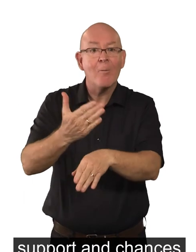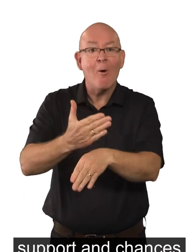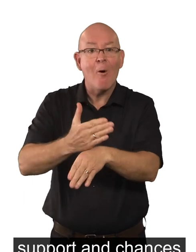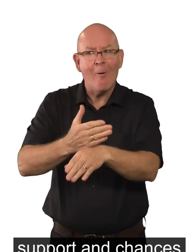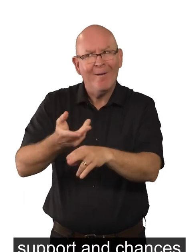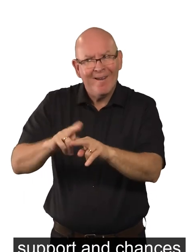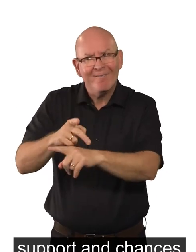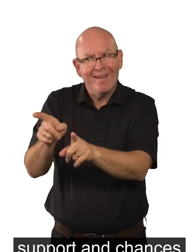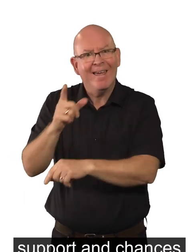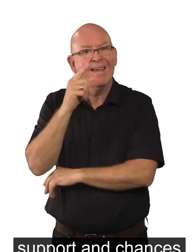able to.